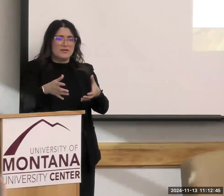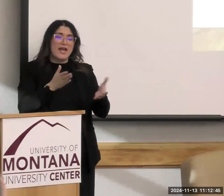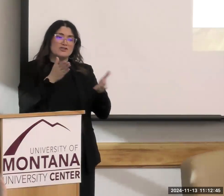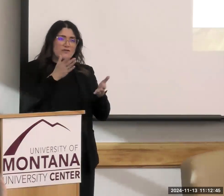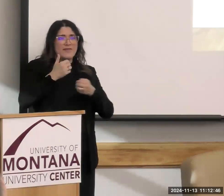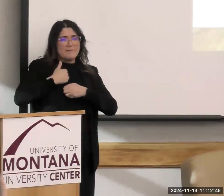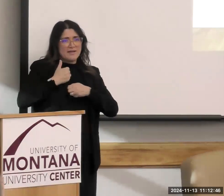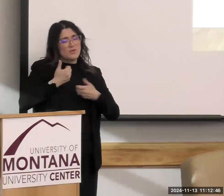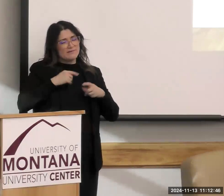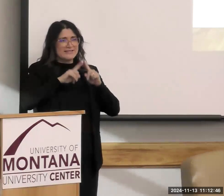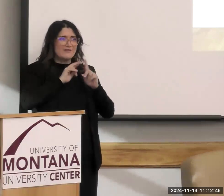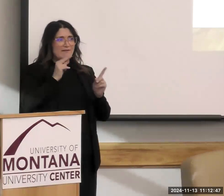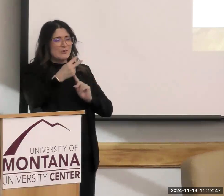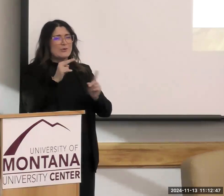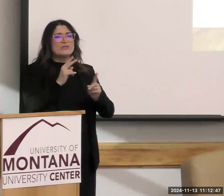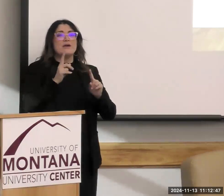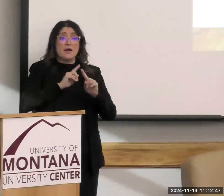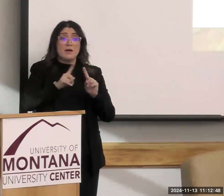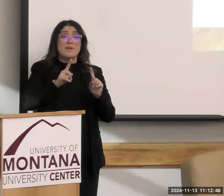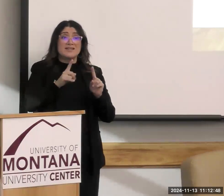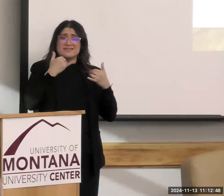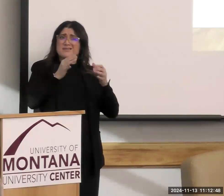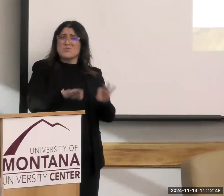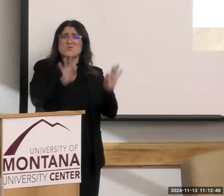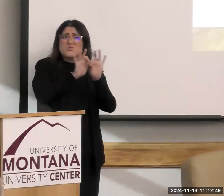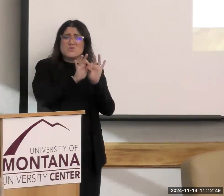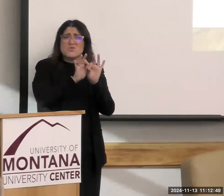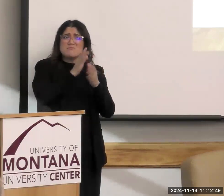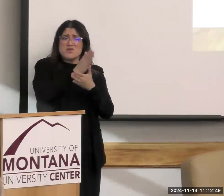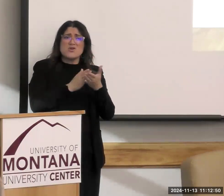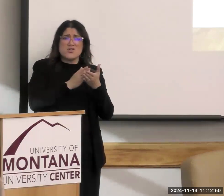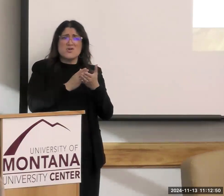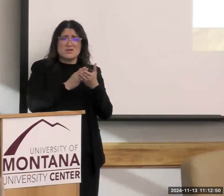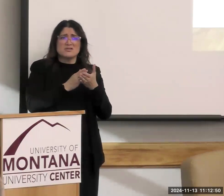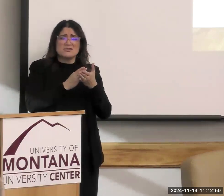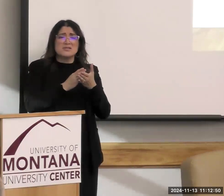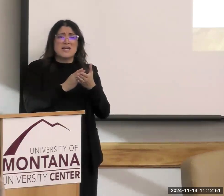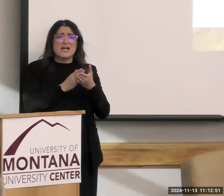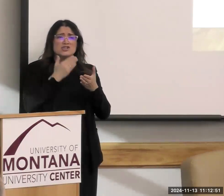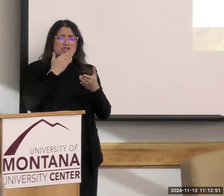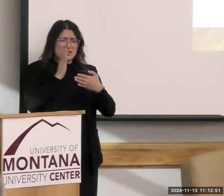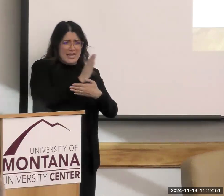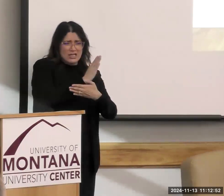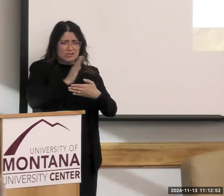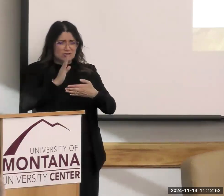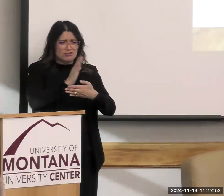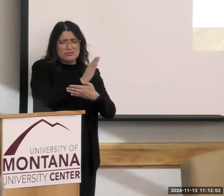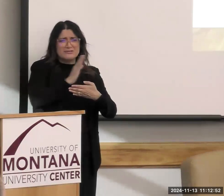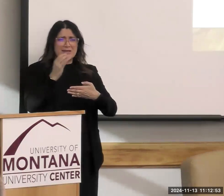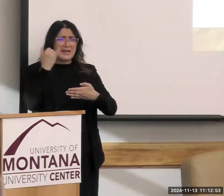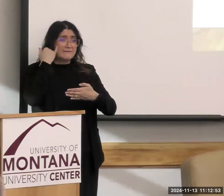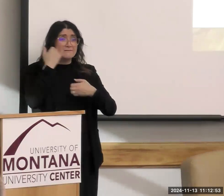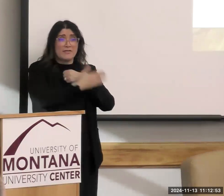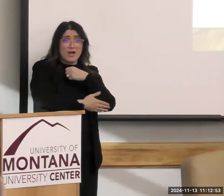have different views on. But that still is an important aspect and a way to gauge whether or not the nation is, in truth,